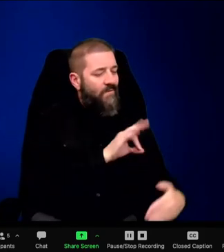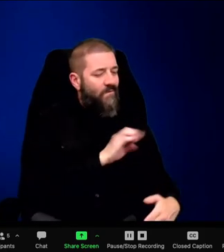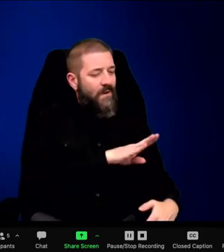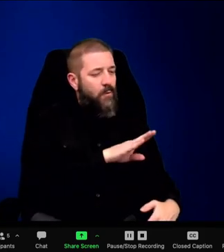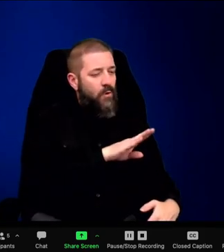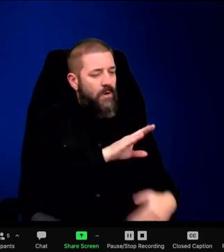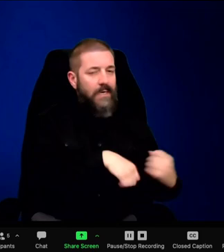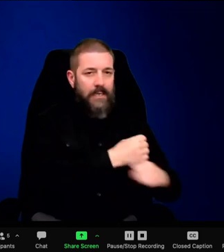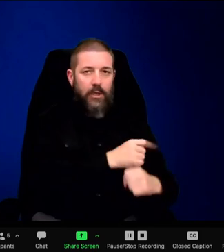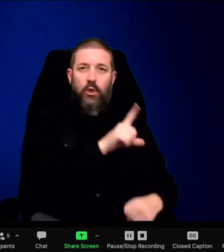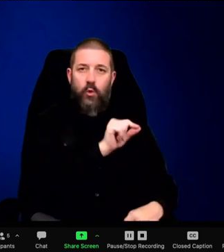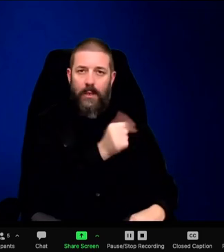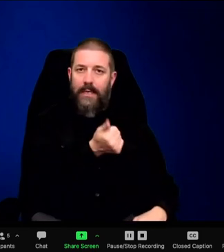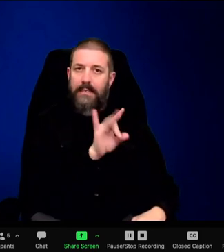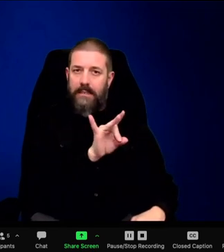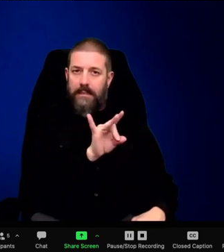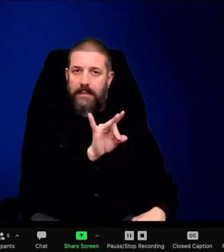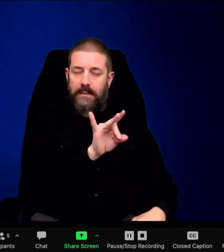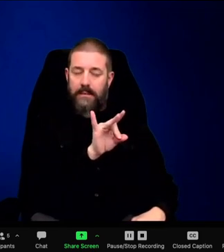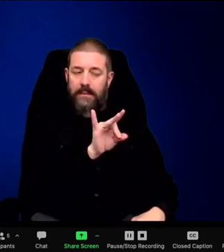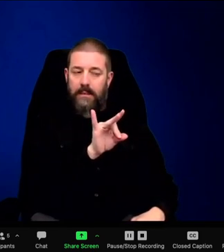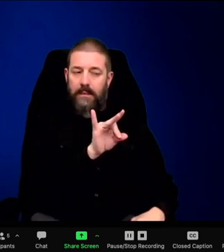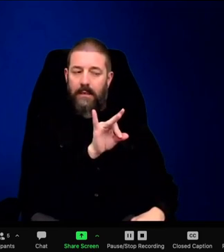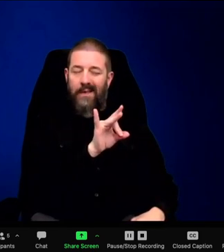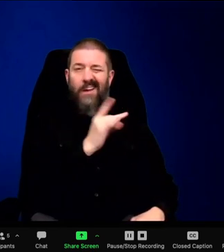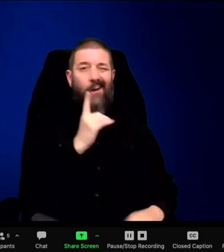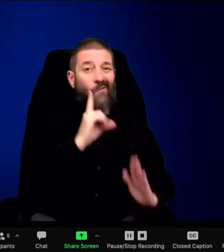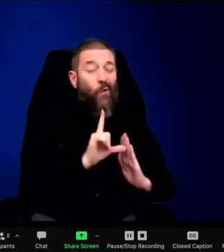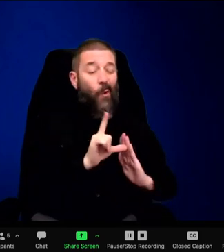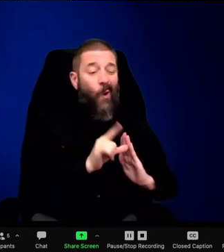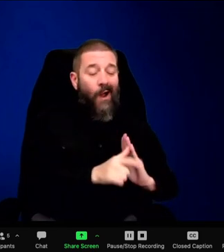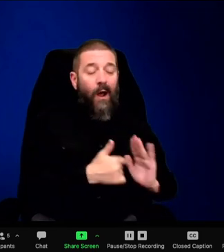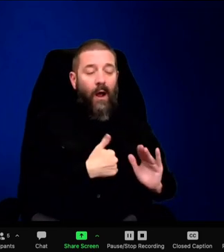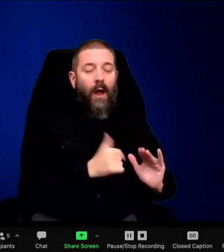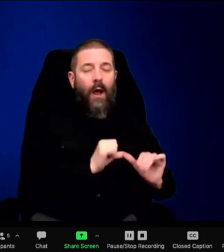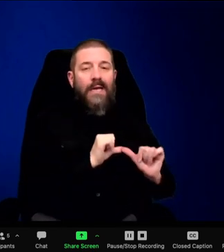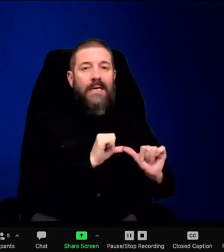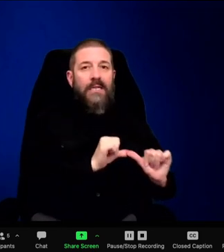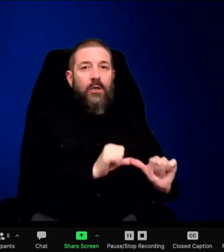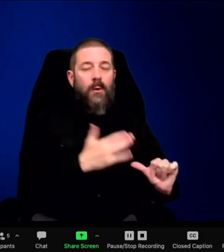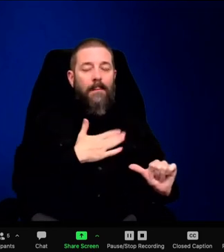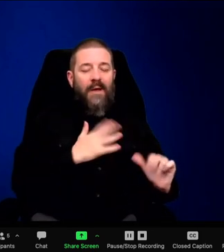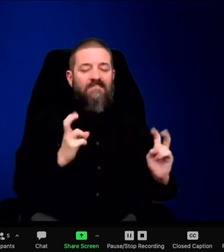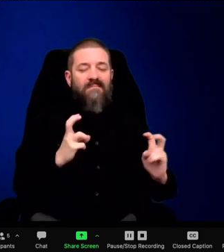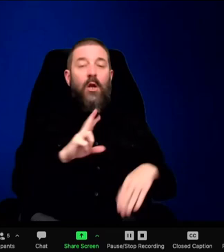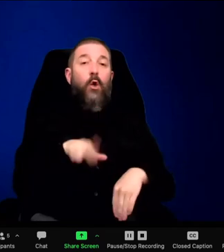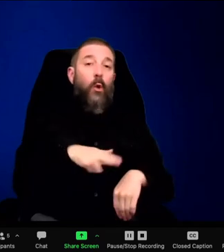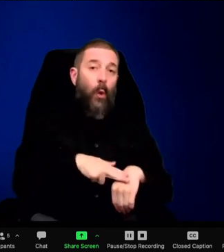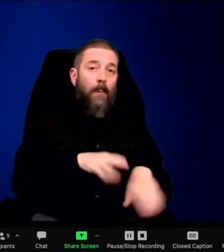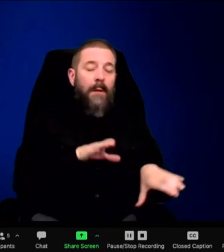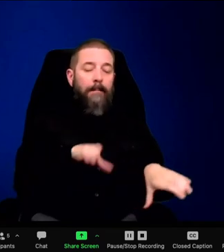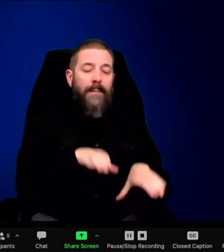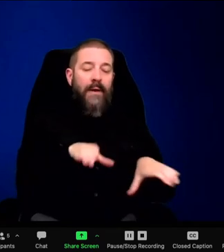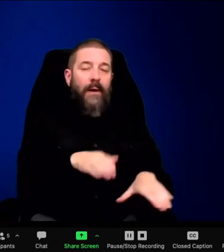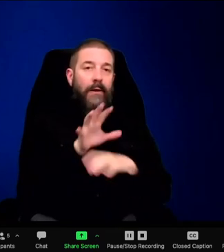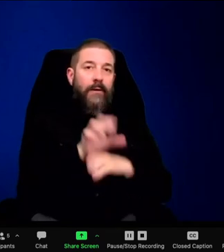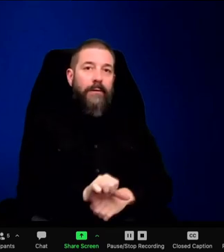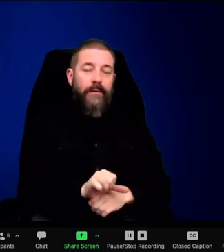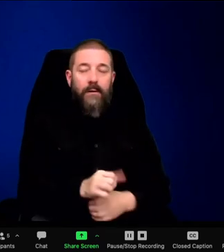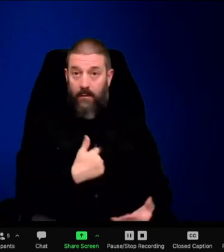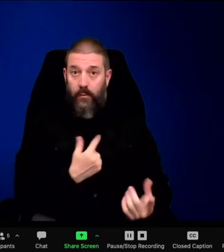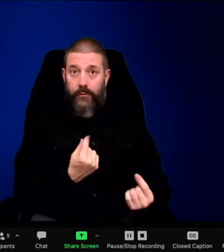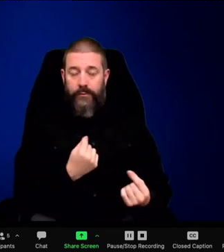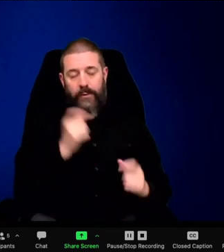a few people like that that stopped doing it. But, um... Cabraec, Keuler would like to know... Cabraec? Keuler?